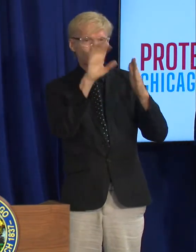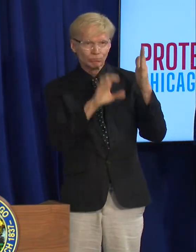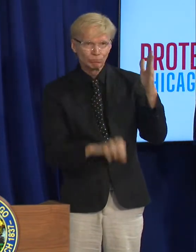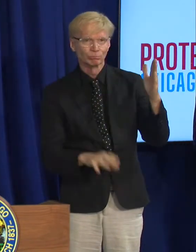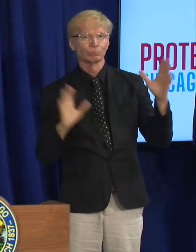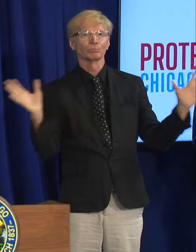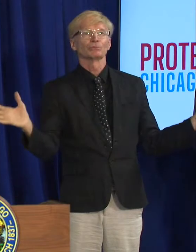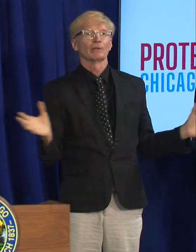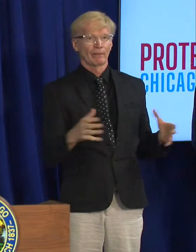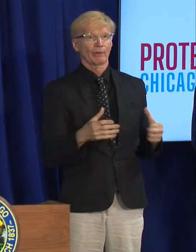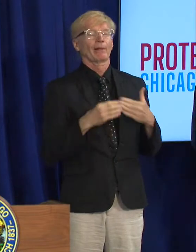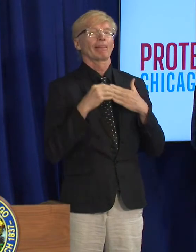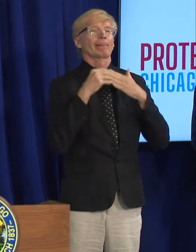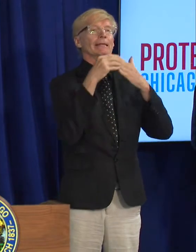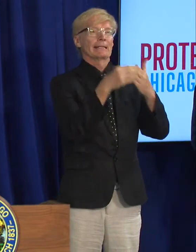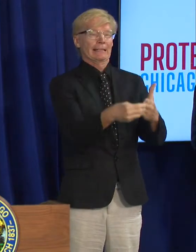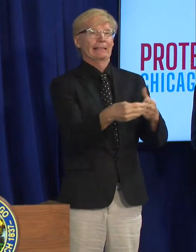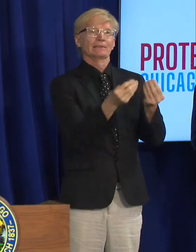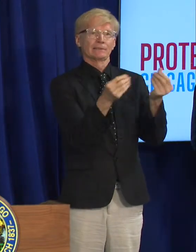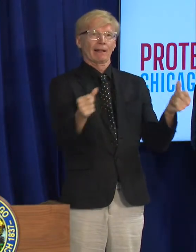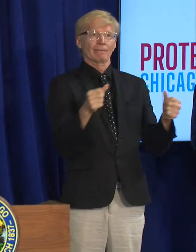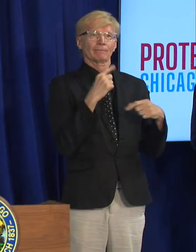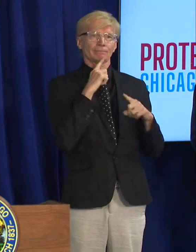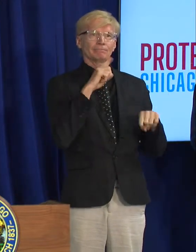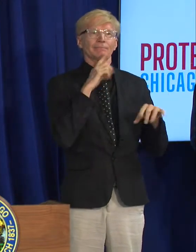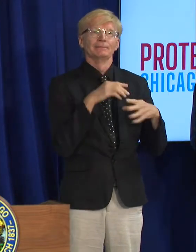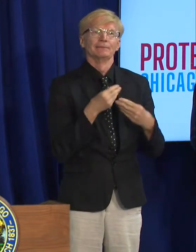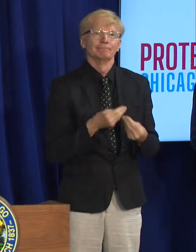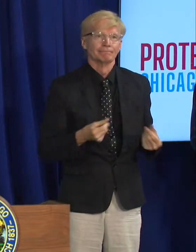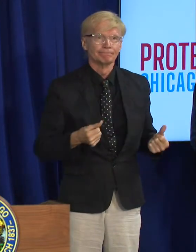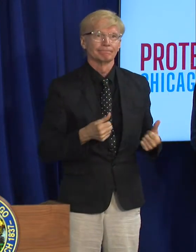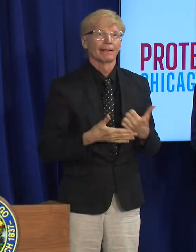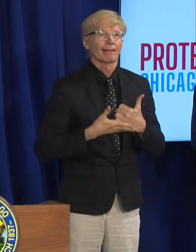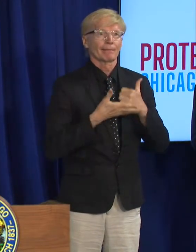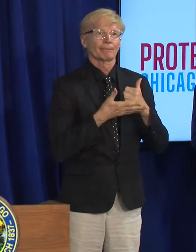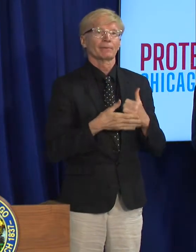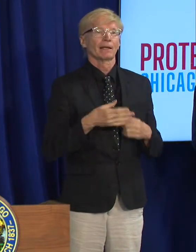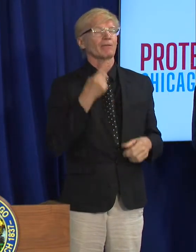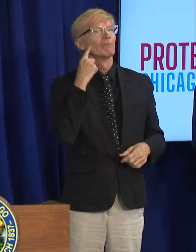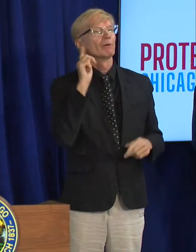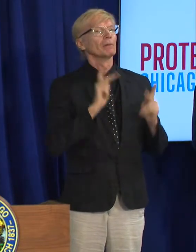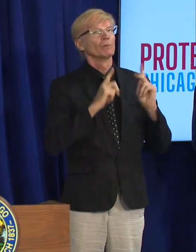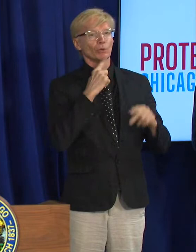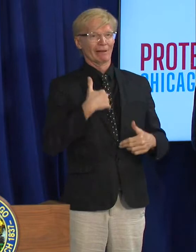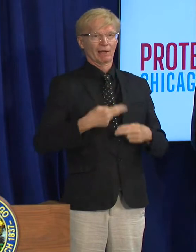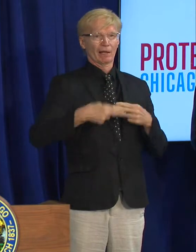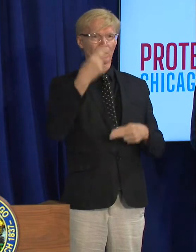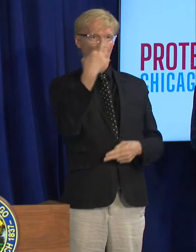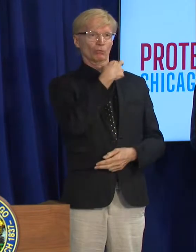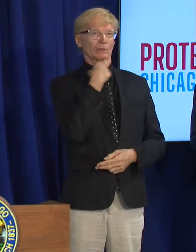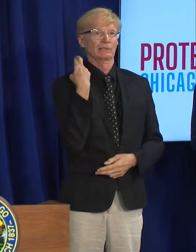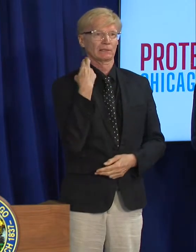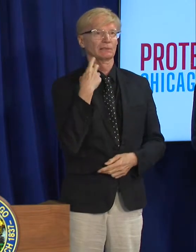have helped lead this response and help get our highest risk Chicagoans protected by the vaccine